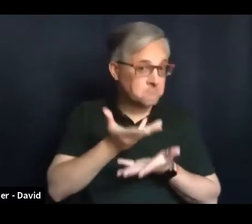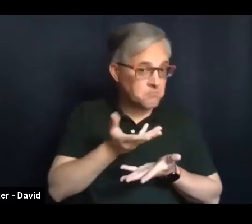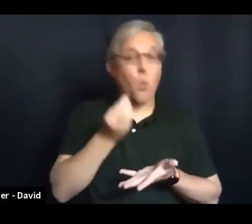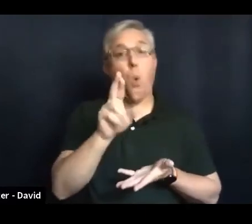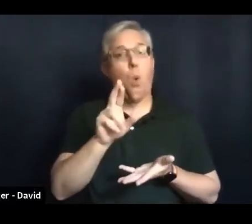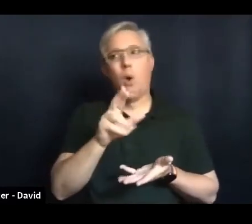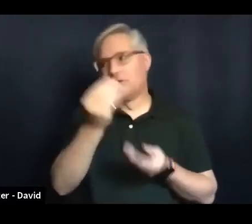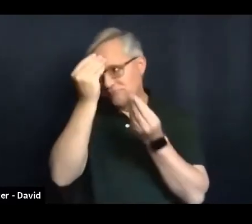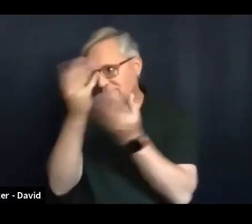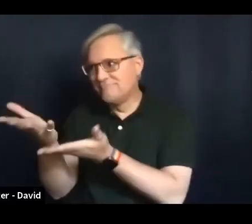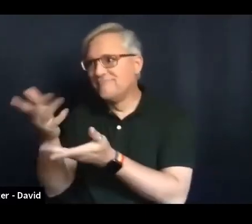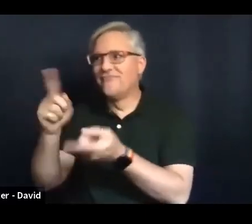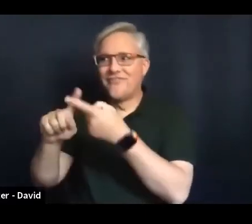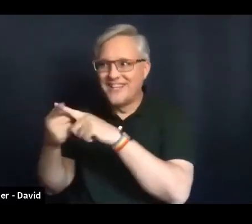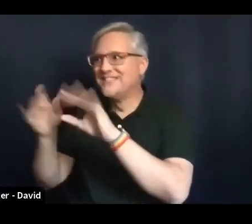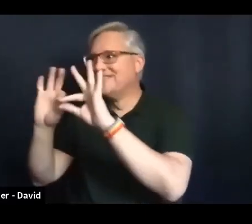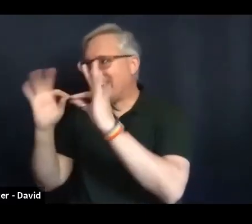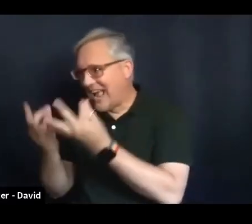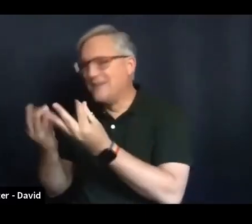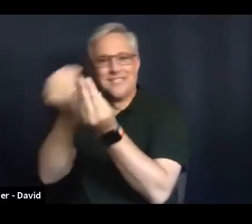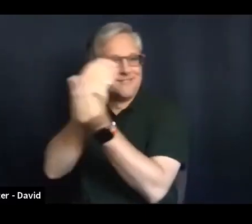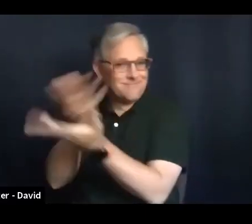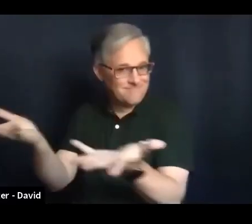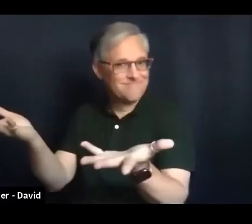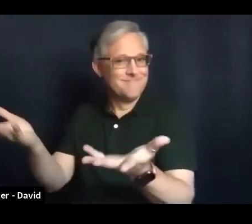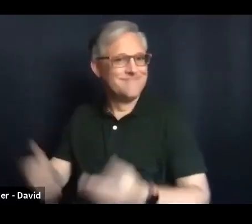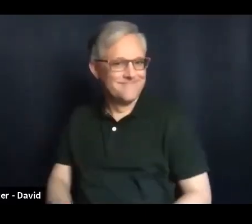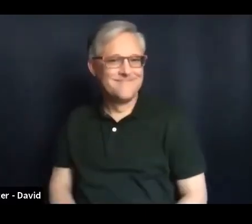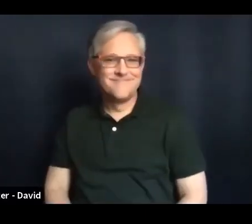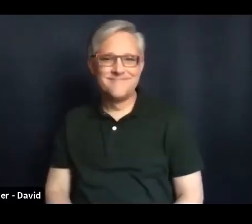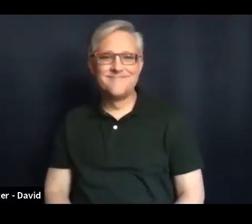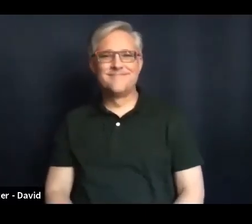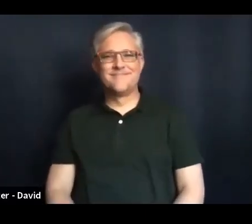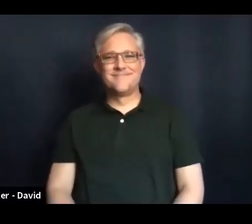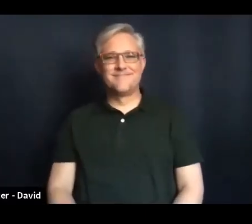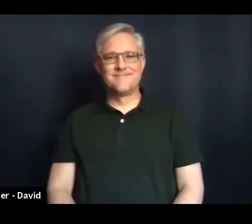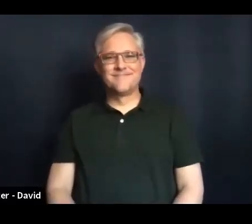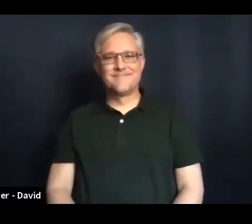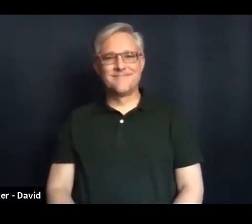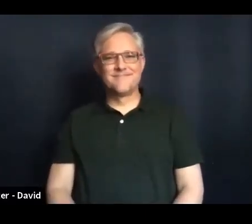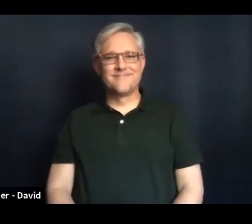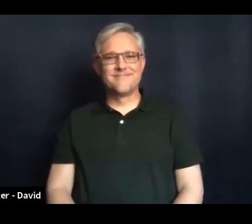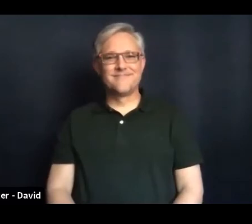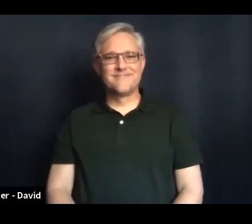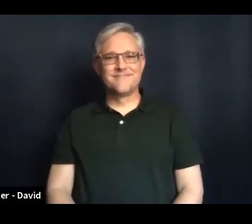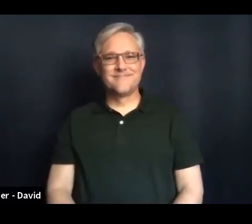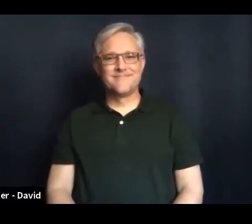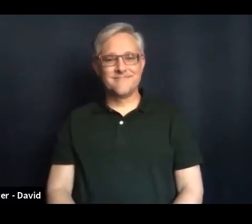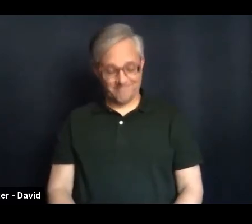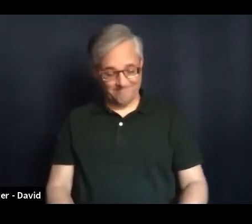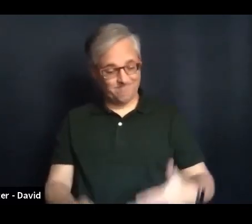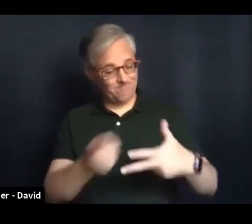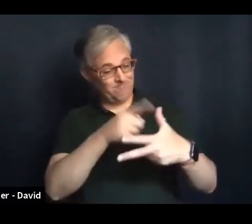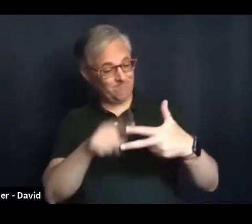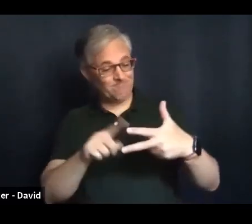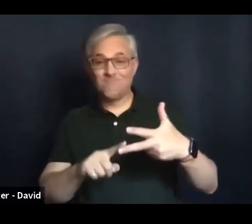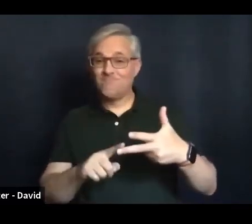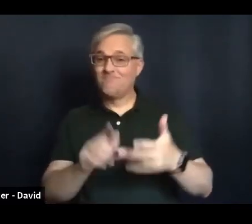right. Those are the announcements for this week. I hope that you are